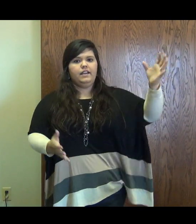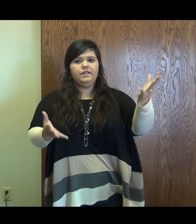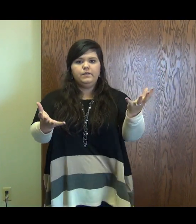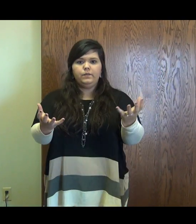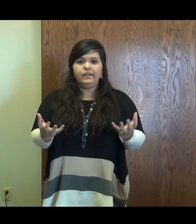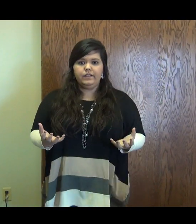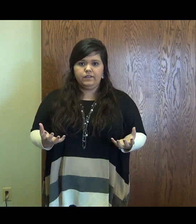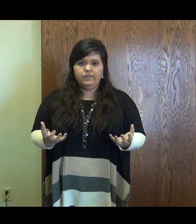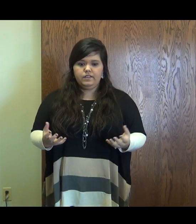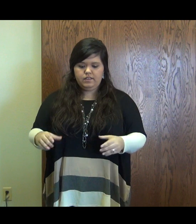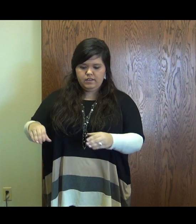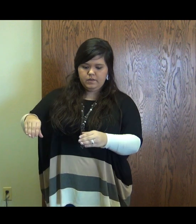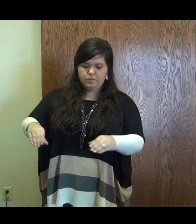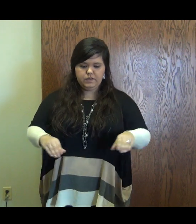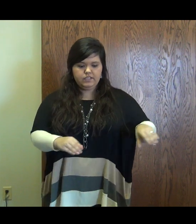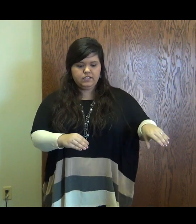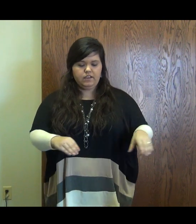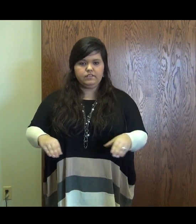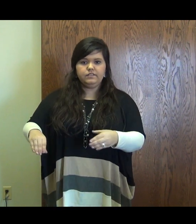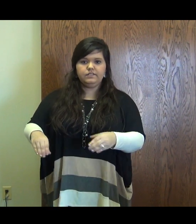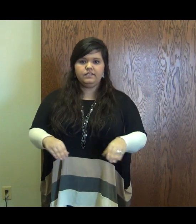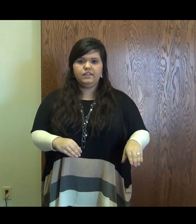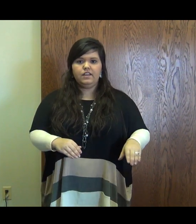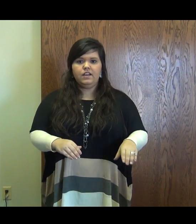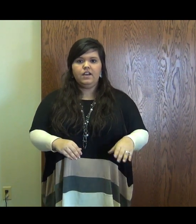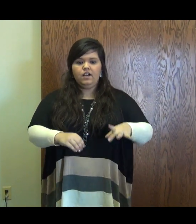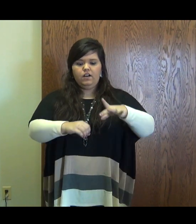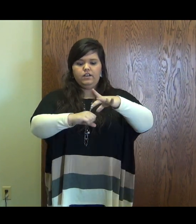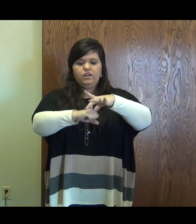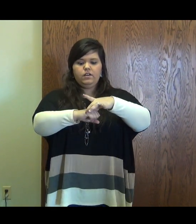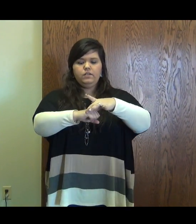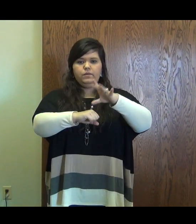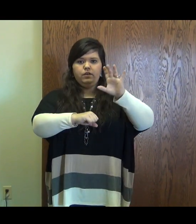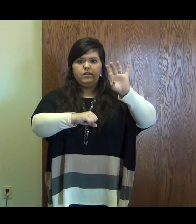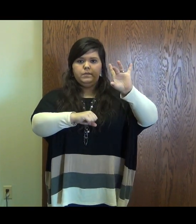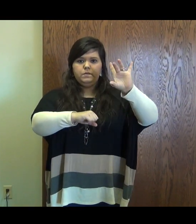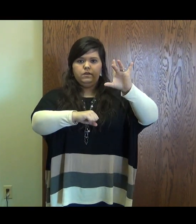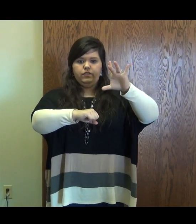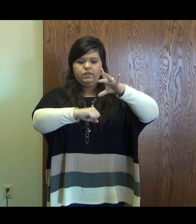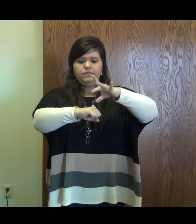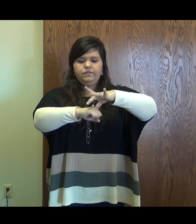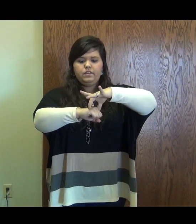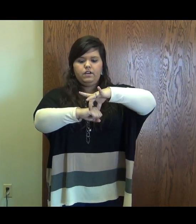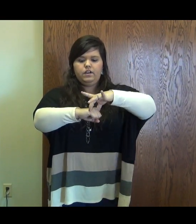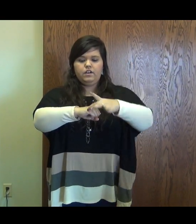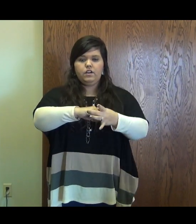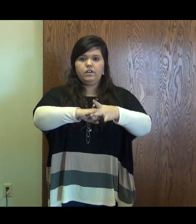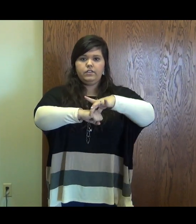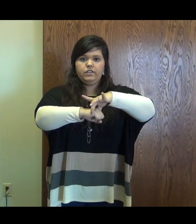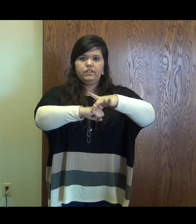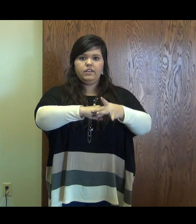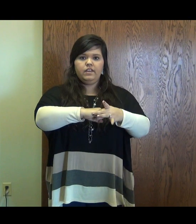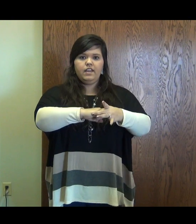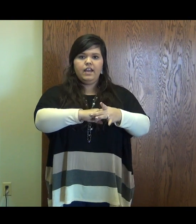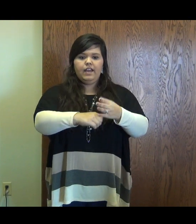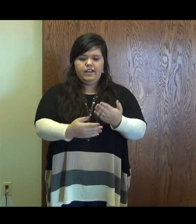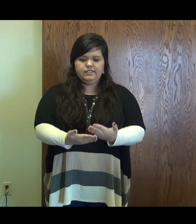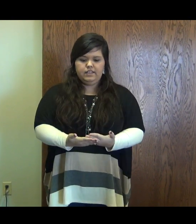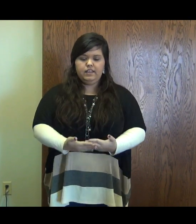will be done on earth, with your thumb and your middle finger, on earth as it